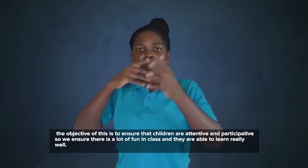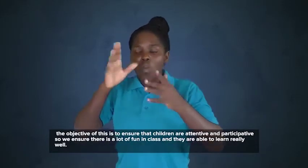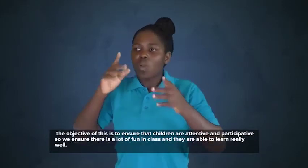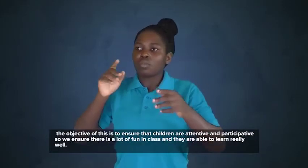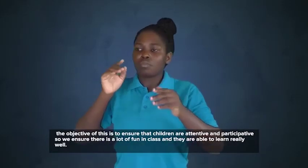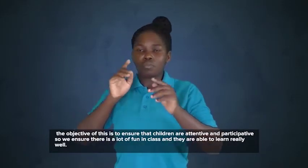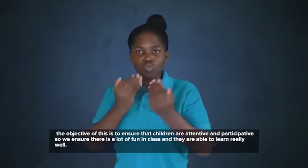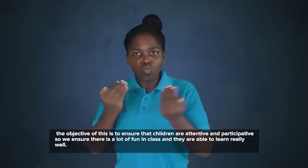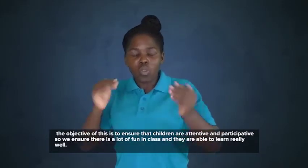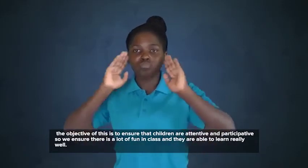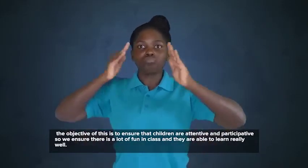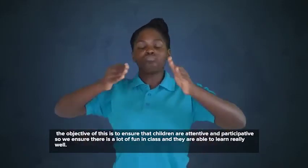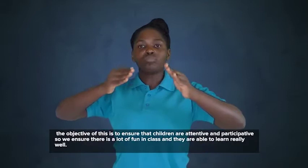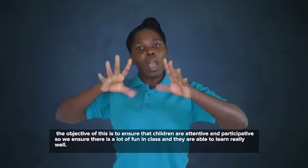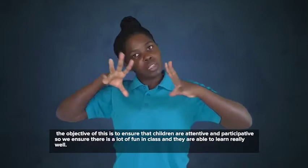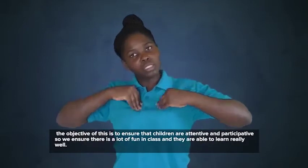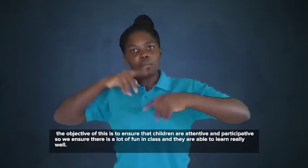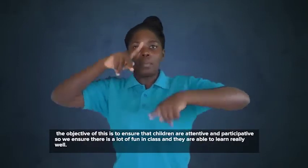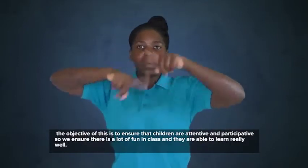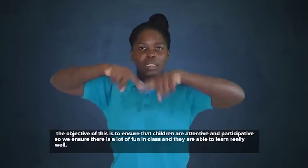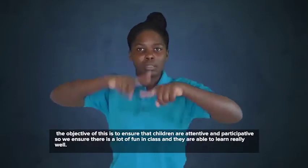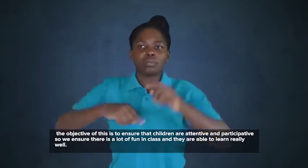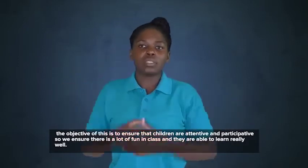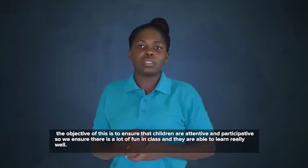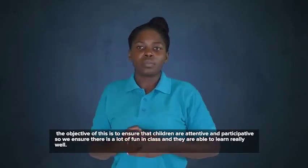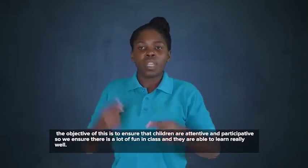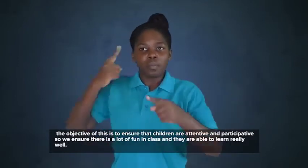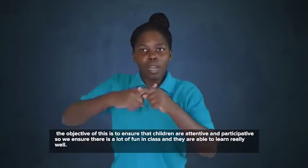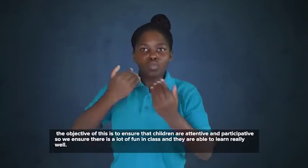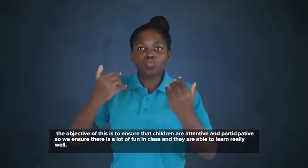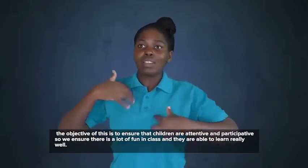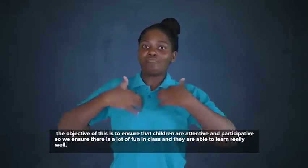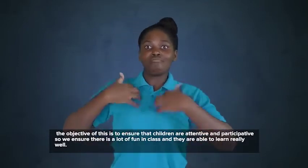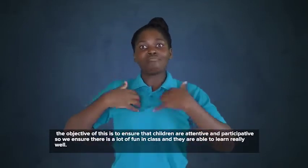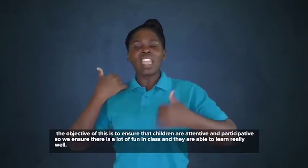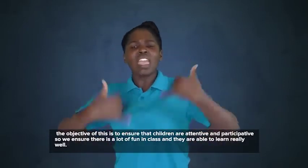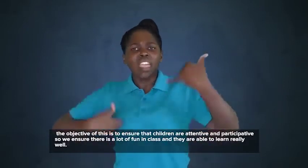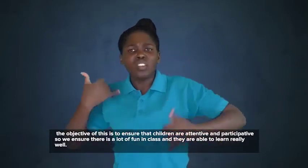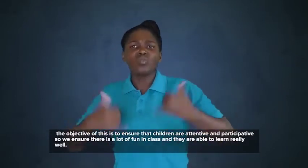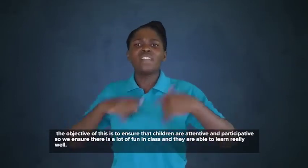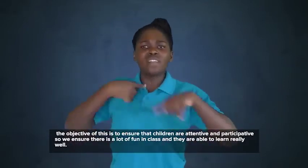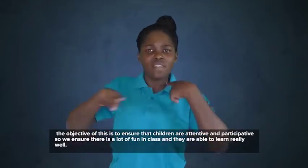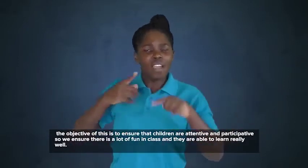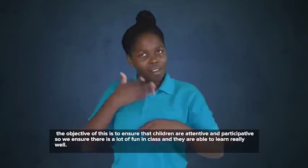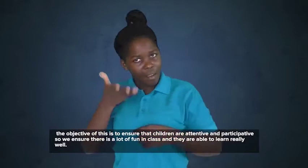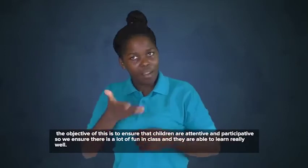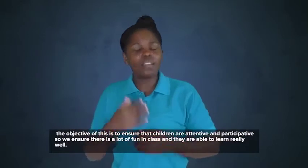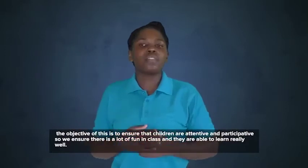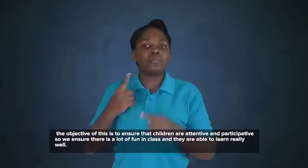The objective for this is to ensure that children are attentive and participative. So we ensure there is a lot of fun in